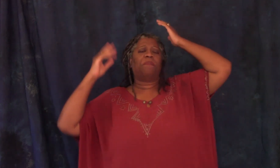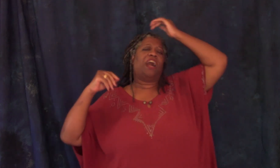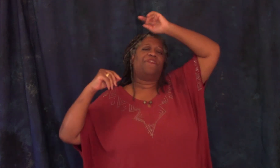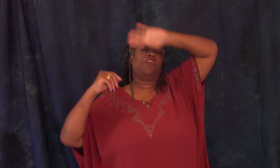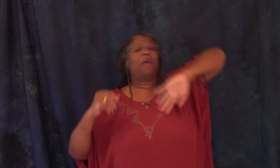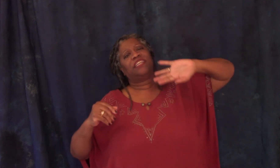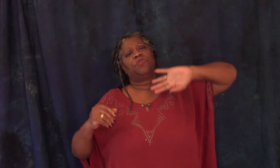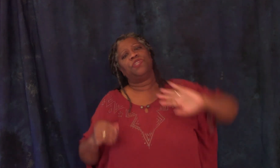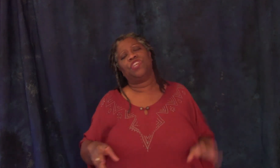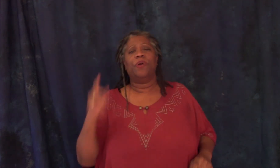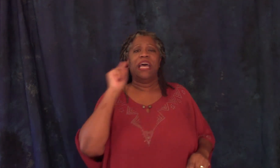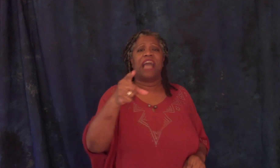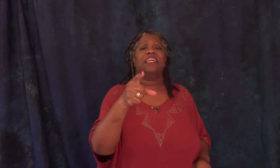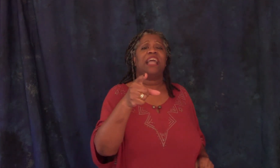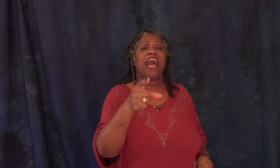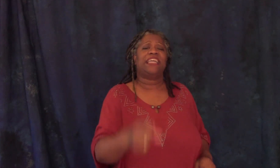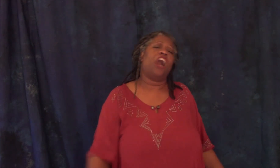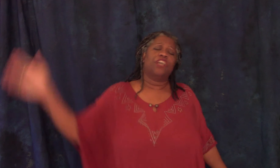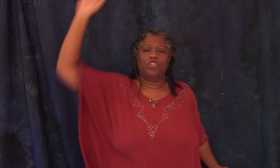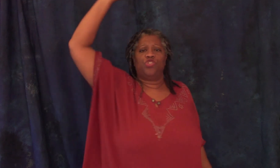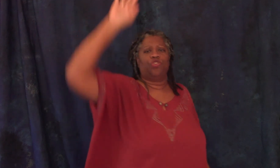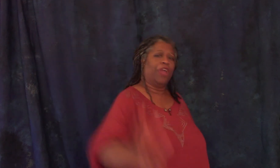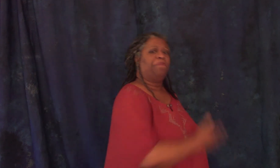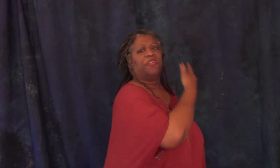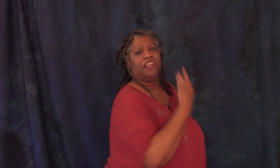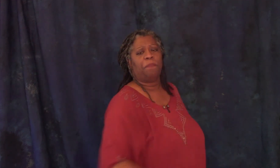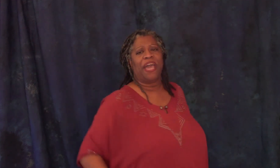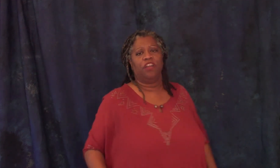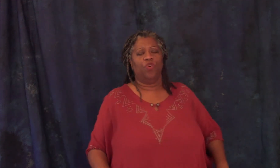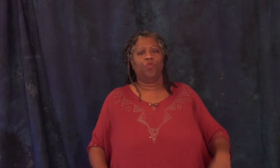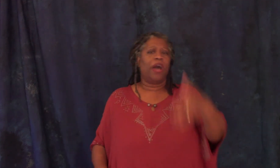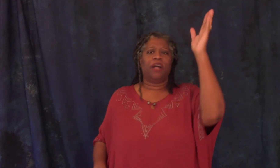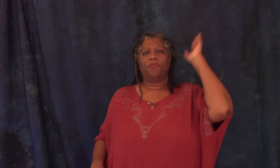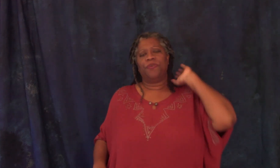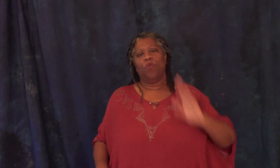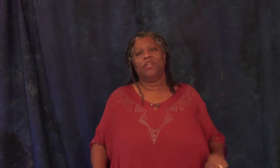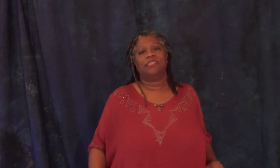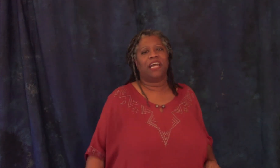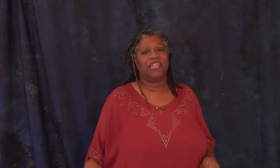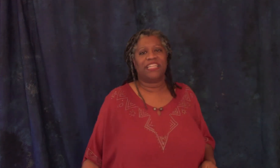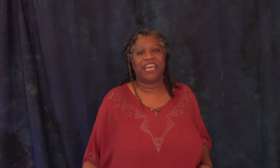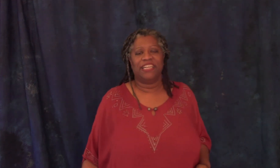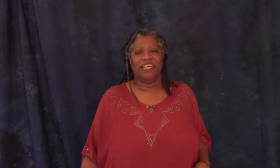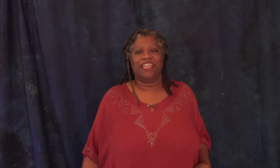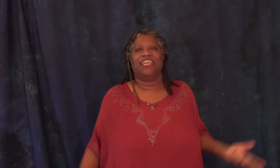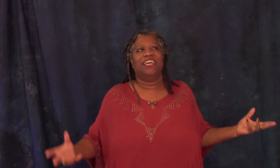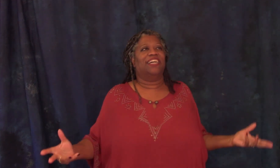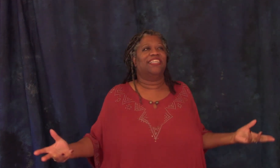off and their masks were askew and the last house scraped the paint right off one side of that gate and the king got to see